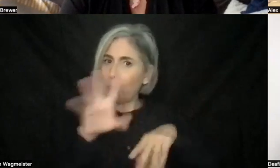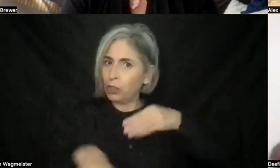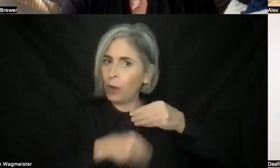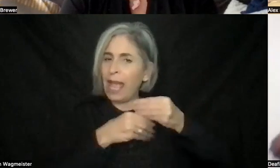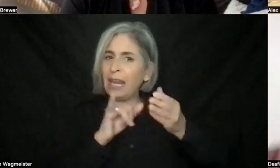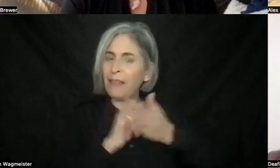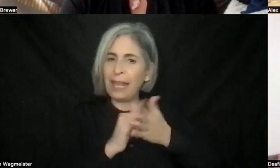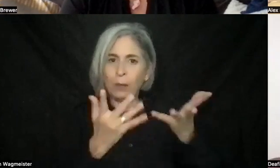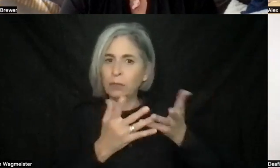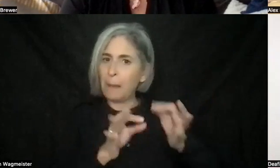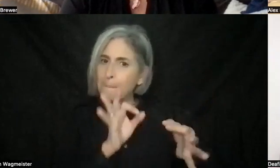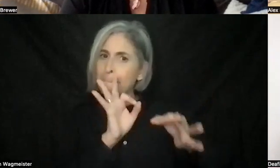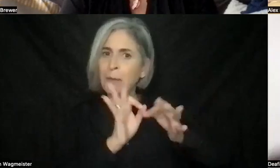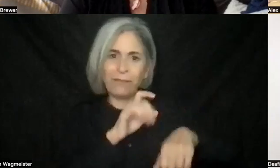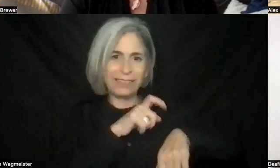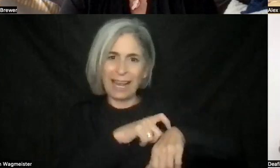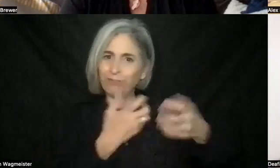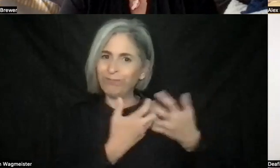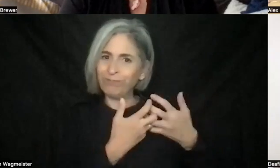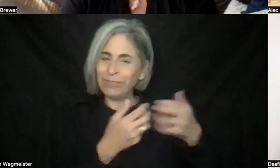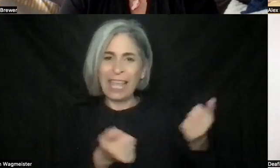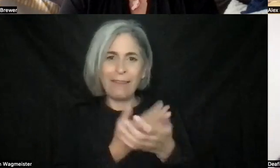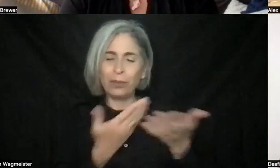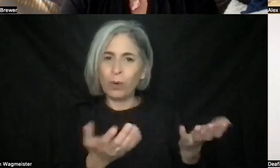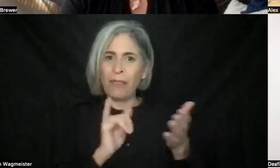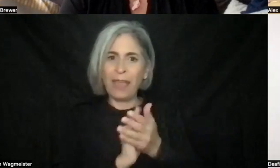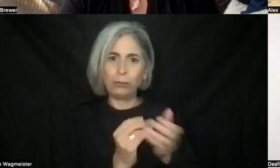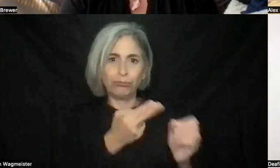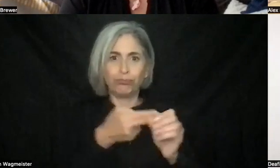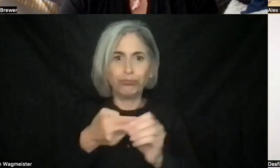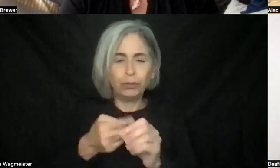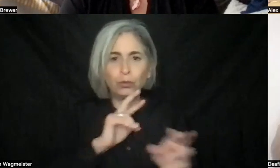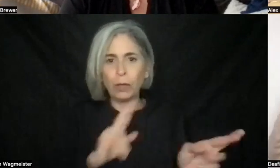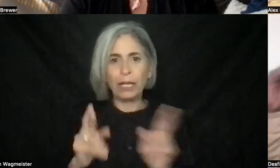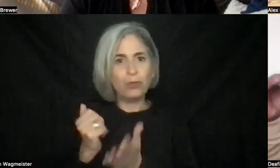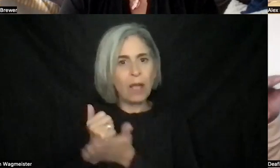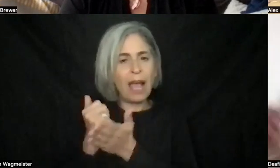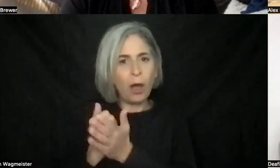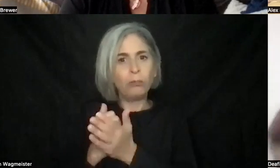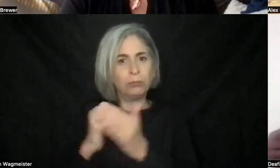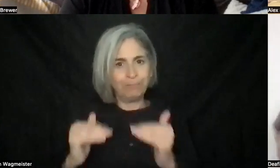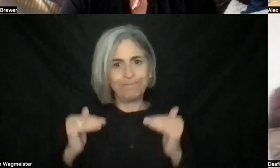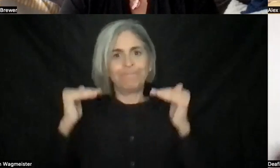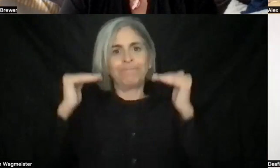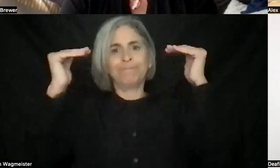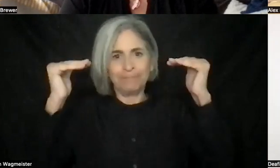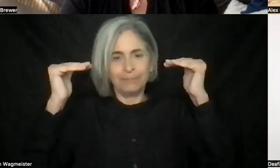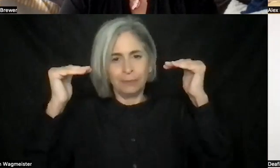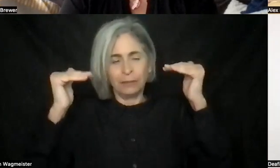the perfect time when everybody on board was ready to help push it to the next level that it needed to go to. Well, that's